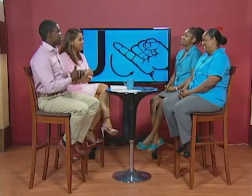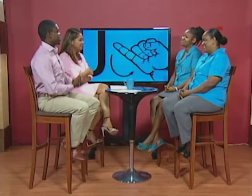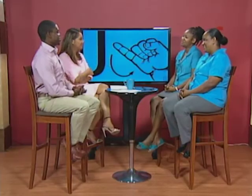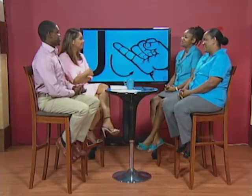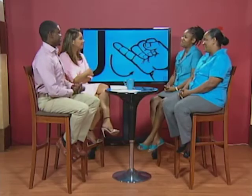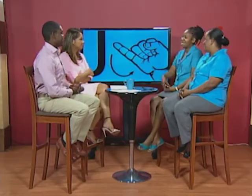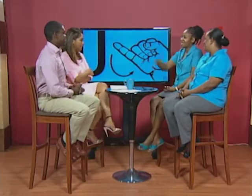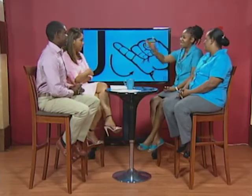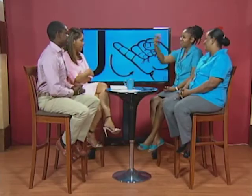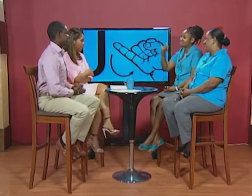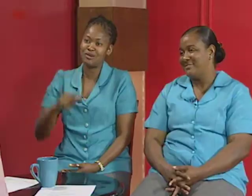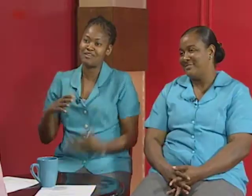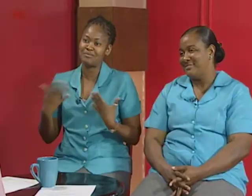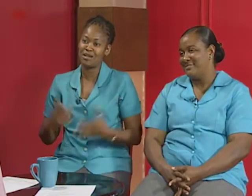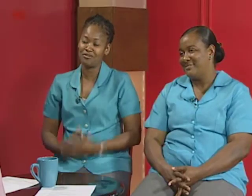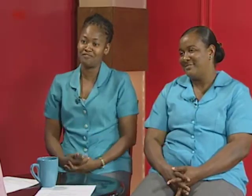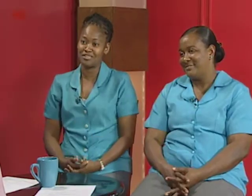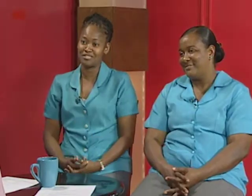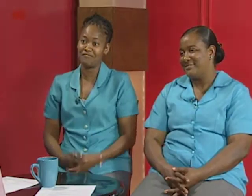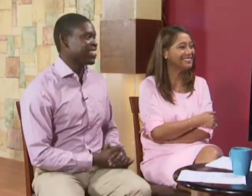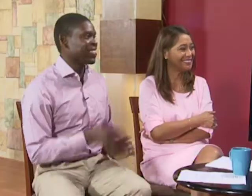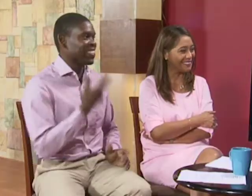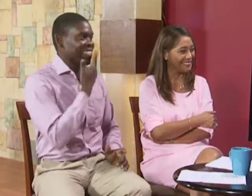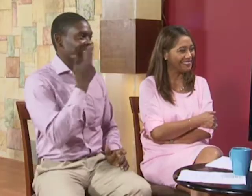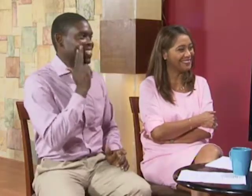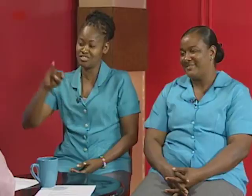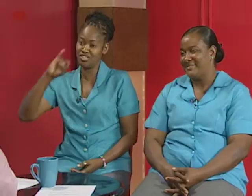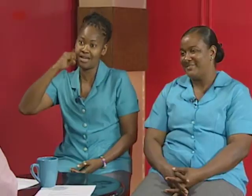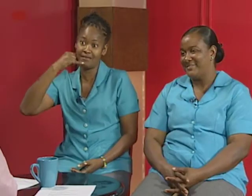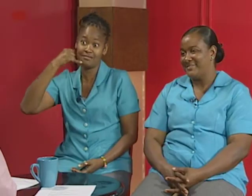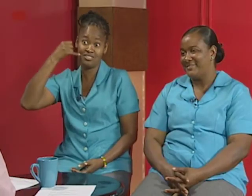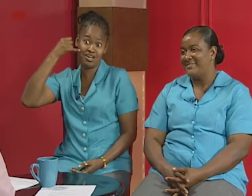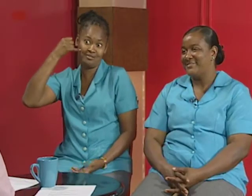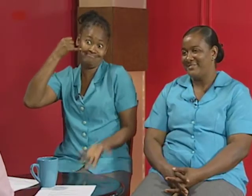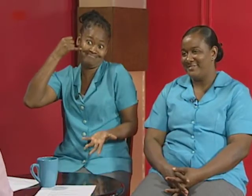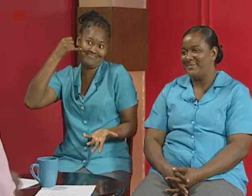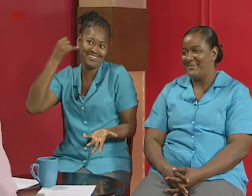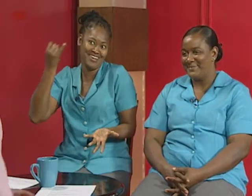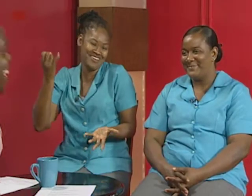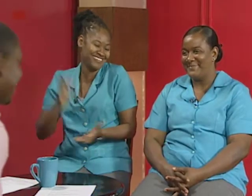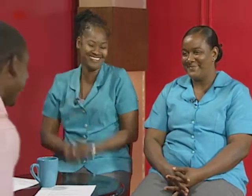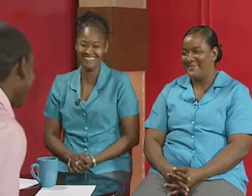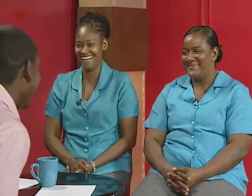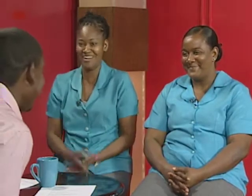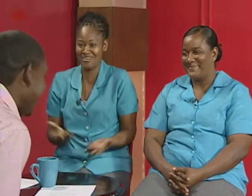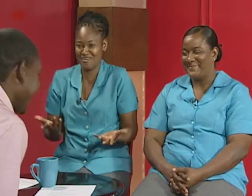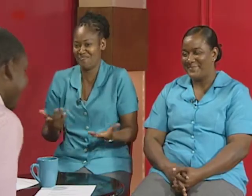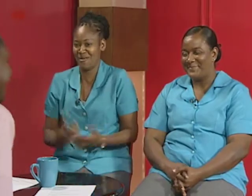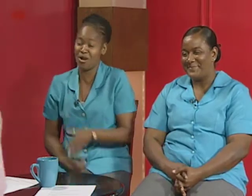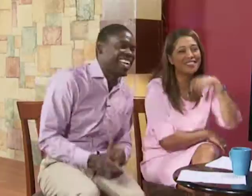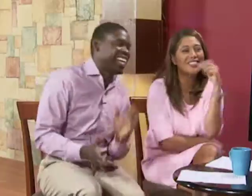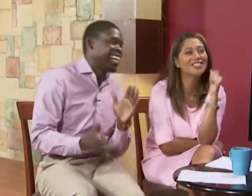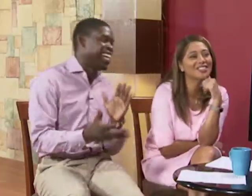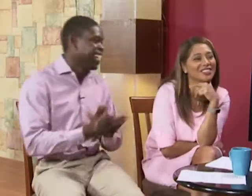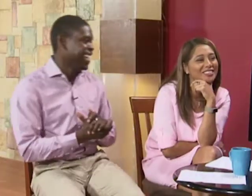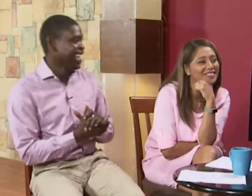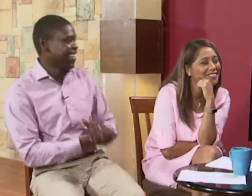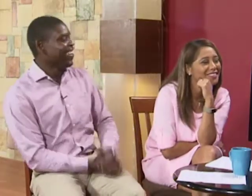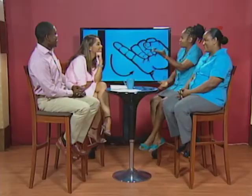well i always you have a smile on your face so at first things i would say would you like john you know i don't know if you don't like that you don't